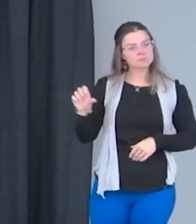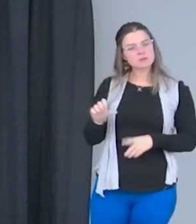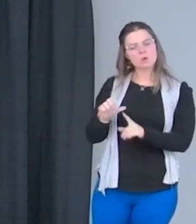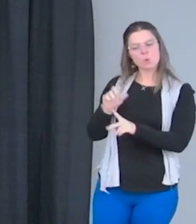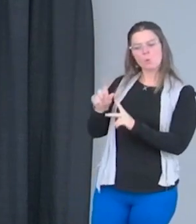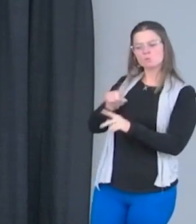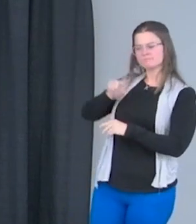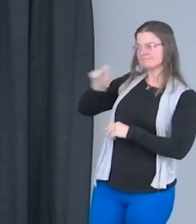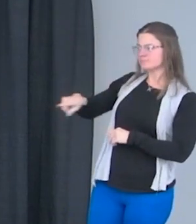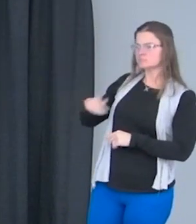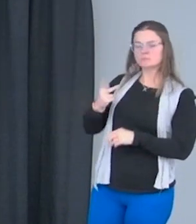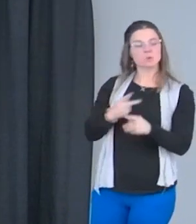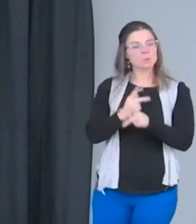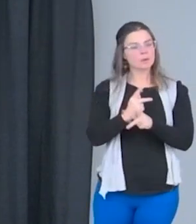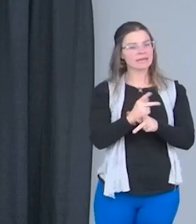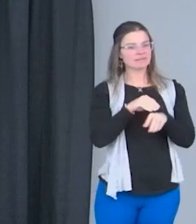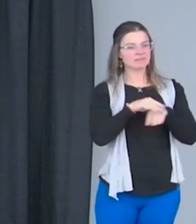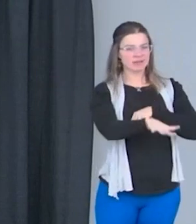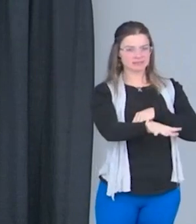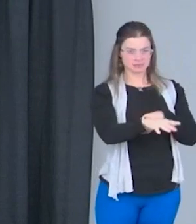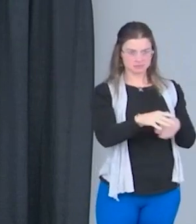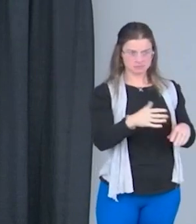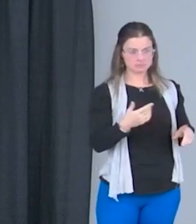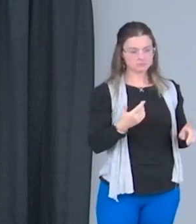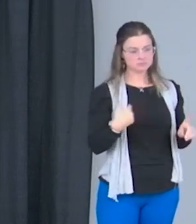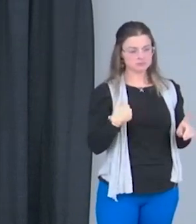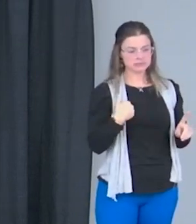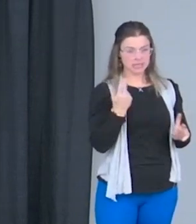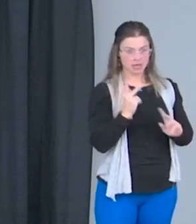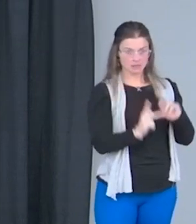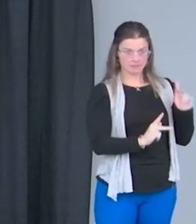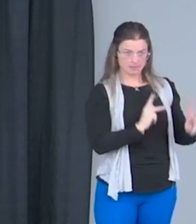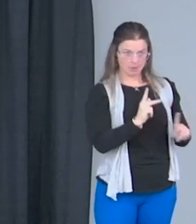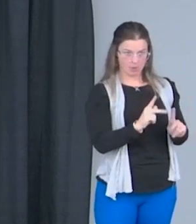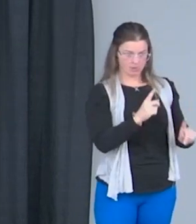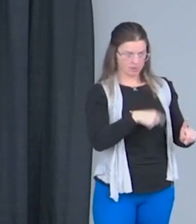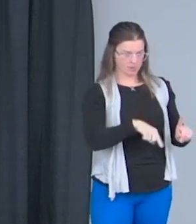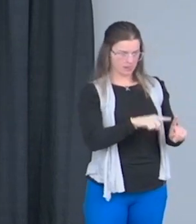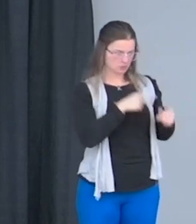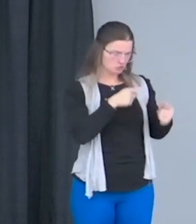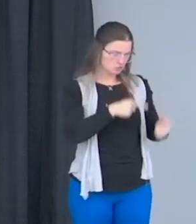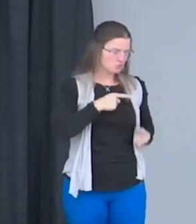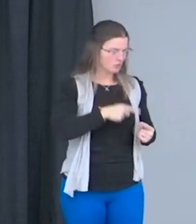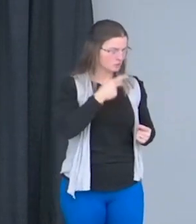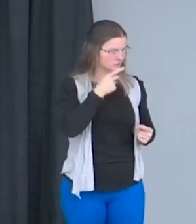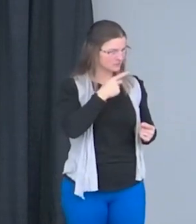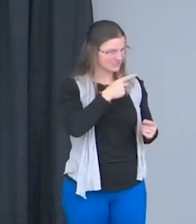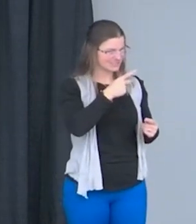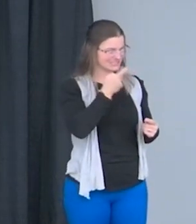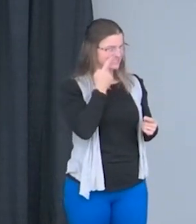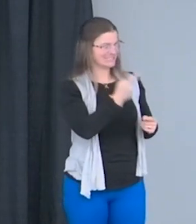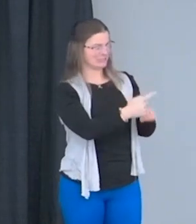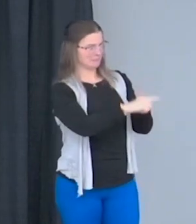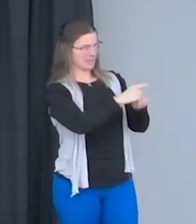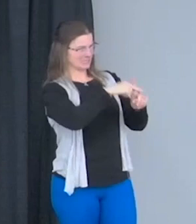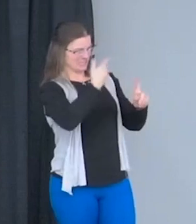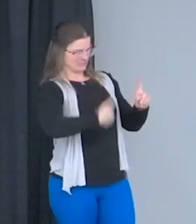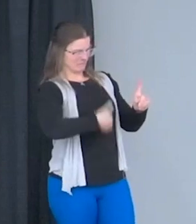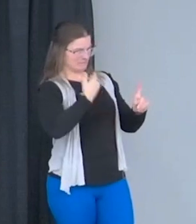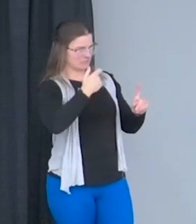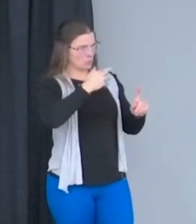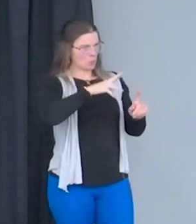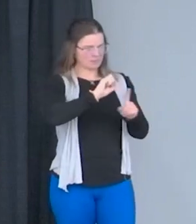young people who find it hard to view themselves positively or their circumstances?